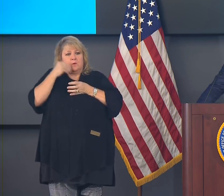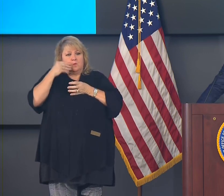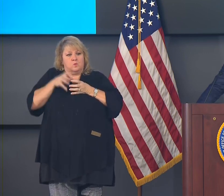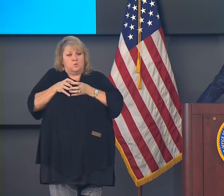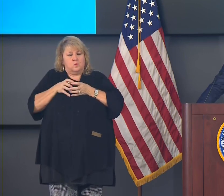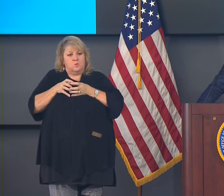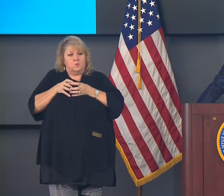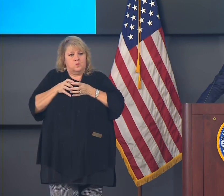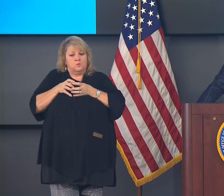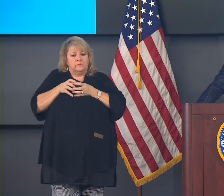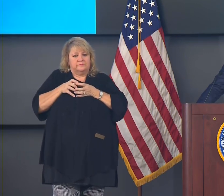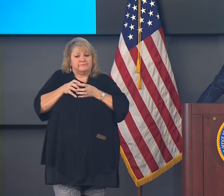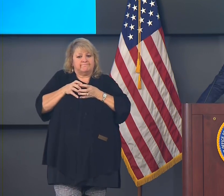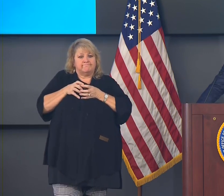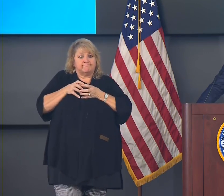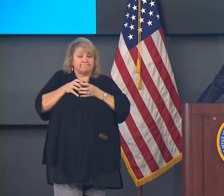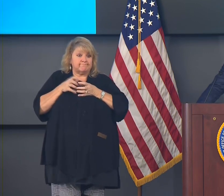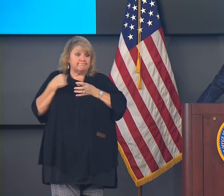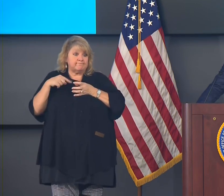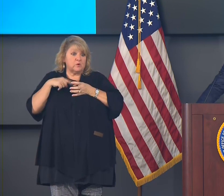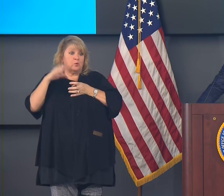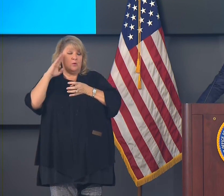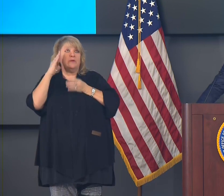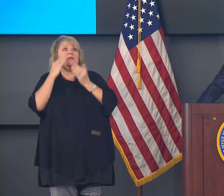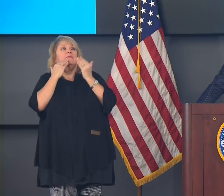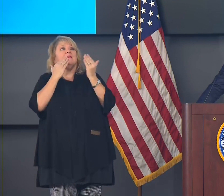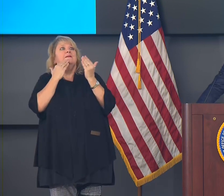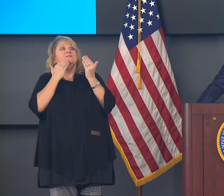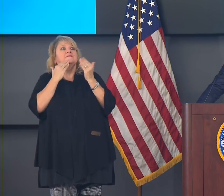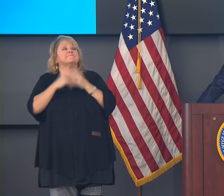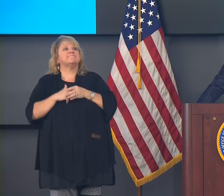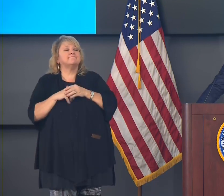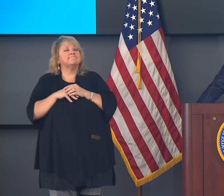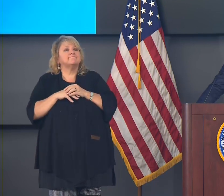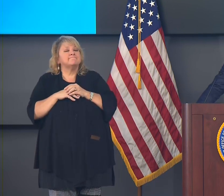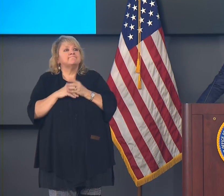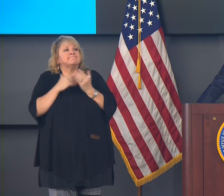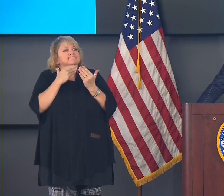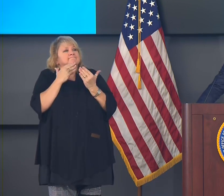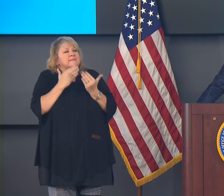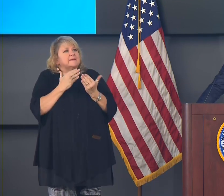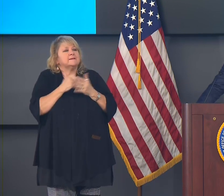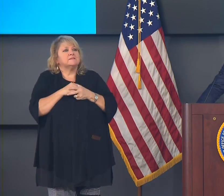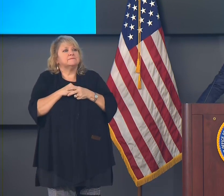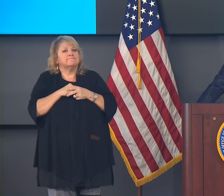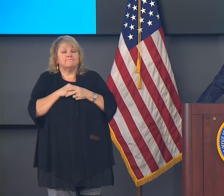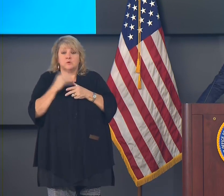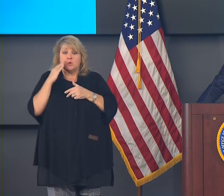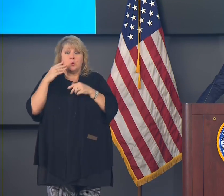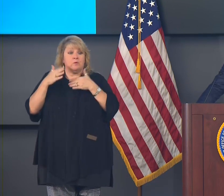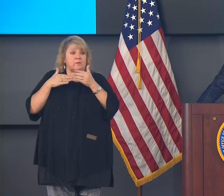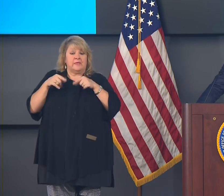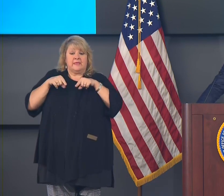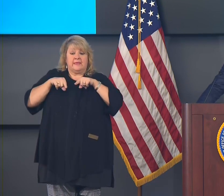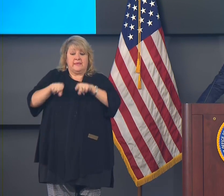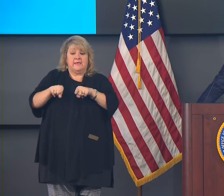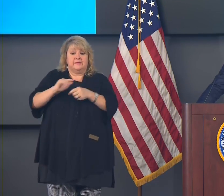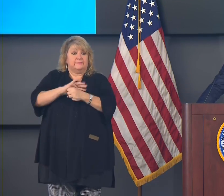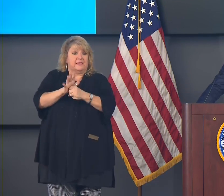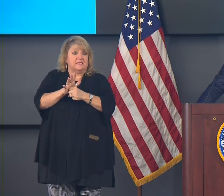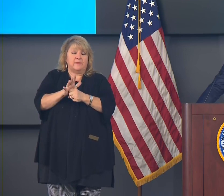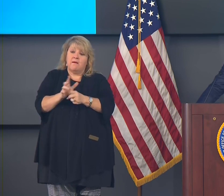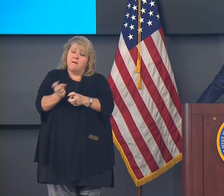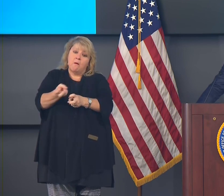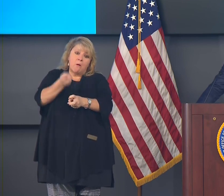And, you know, we're going to give thanks because even during this pandemic, which has been so tough on